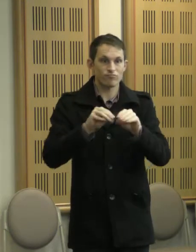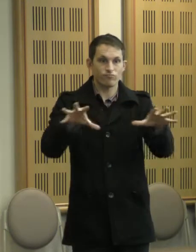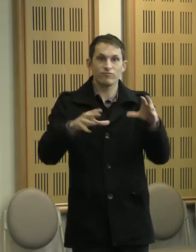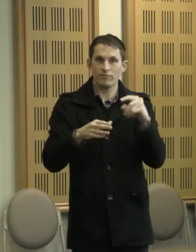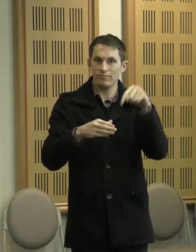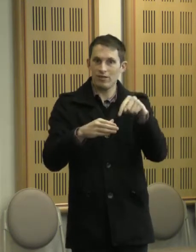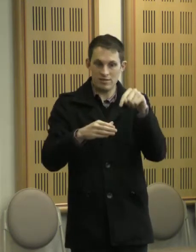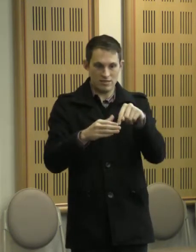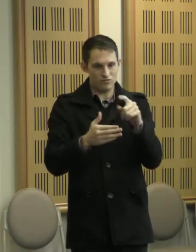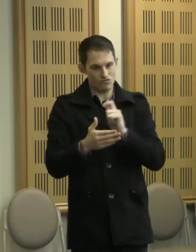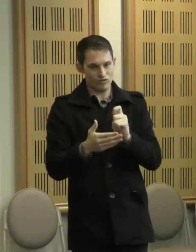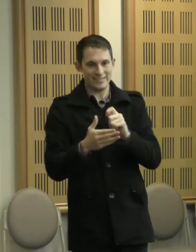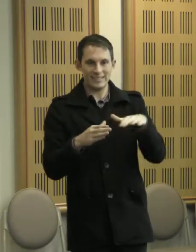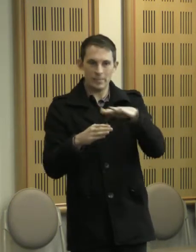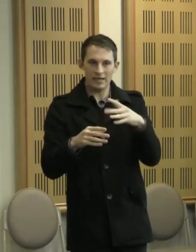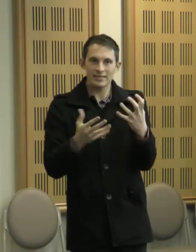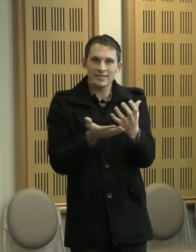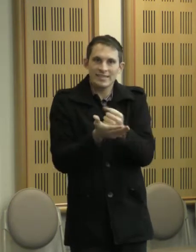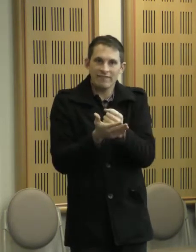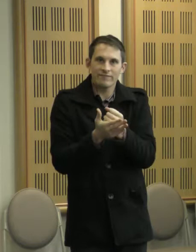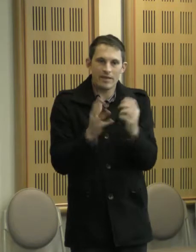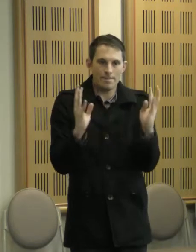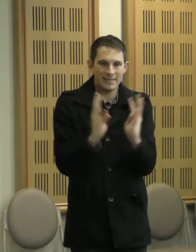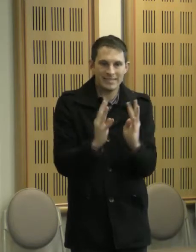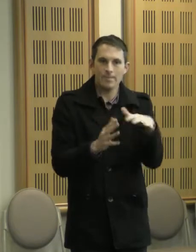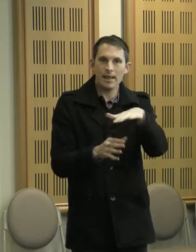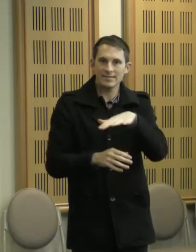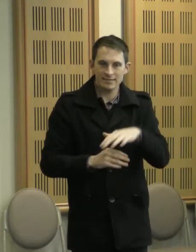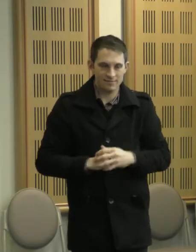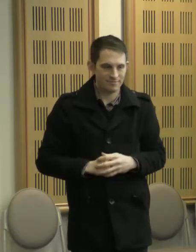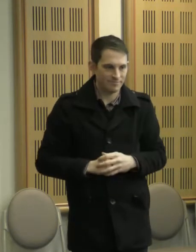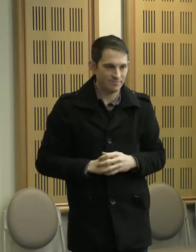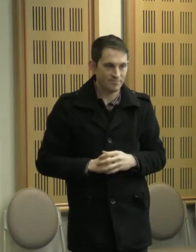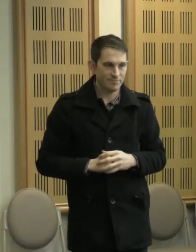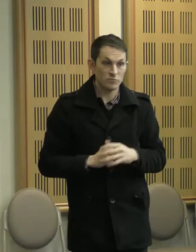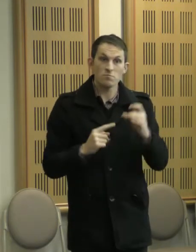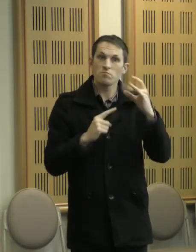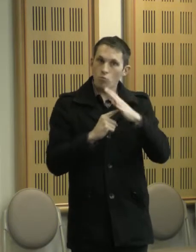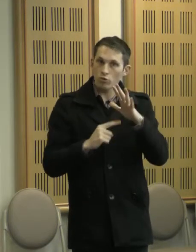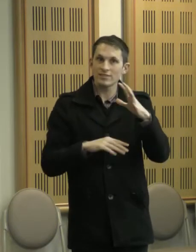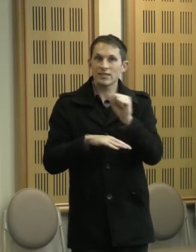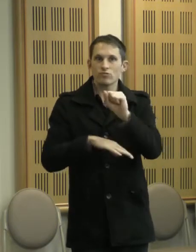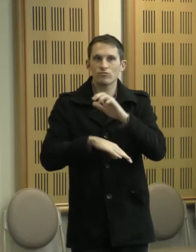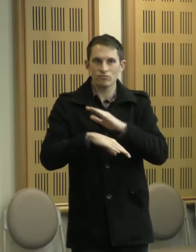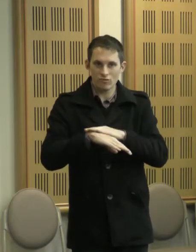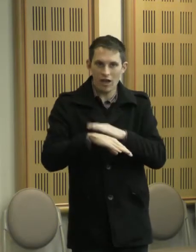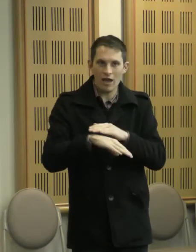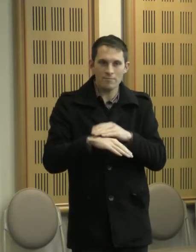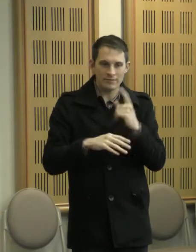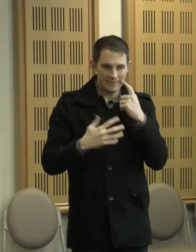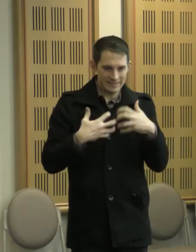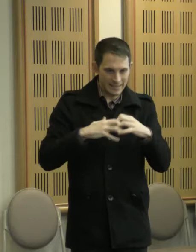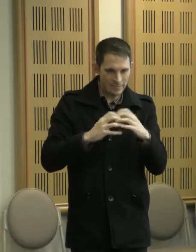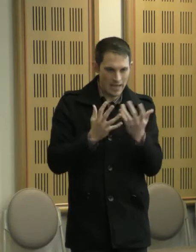space and a safe meeting place. So it's important to take the time to set up the mechanics of your relationship.